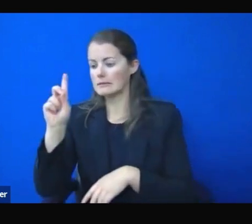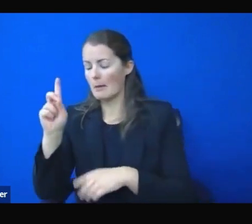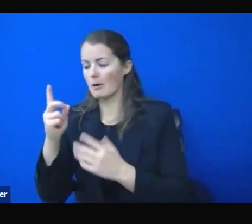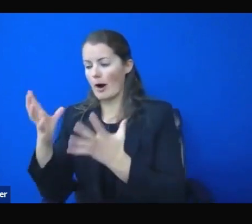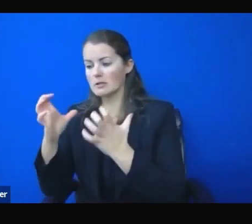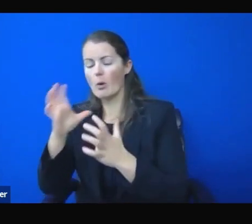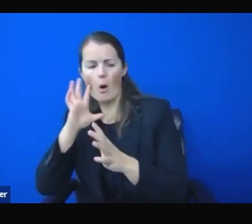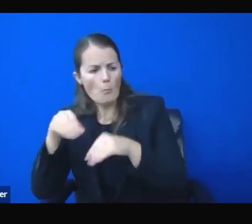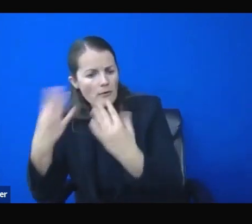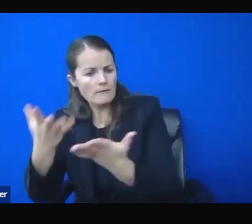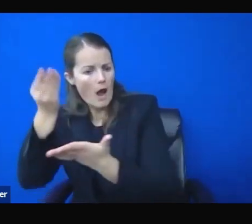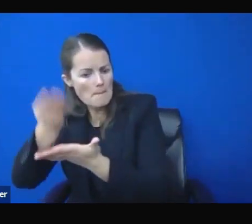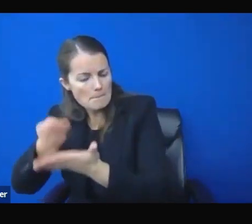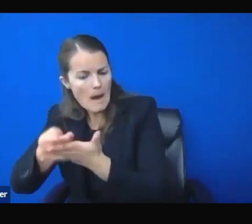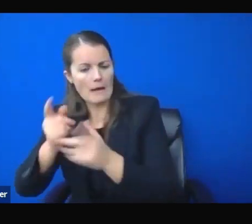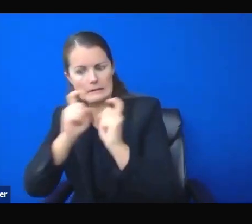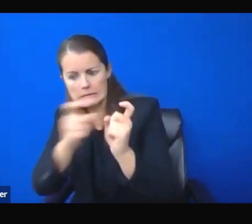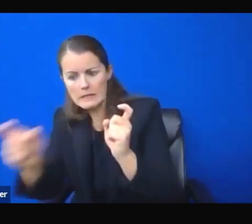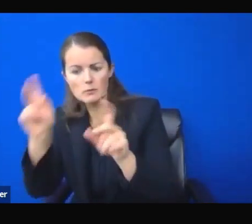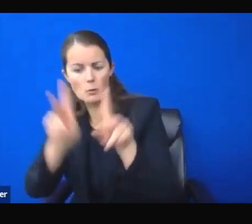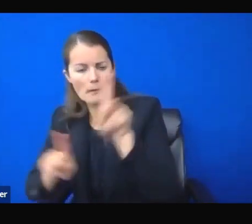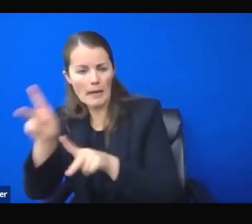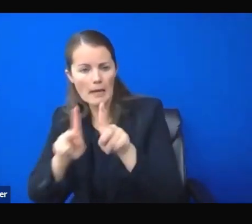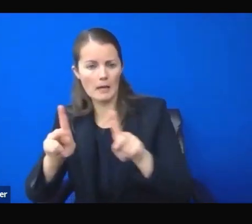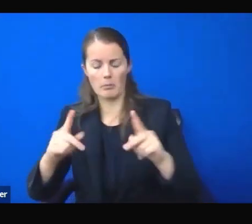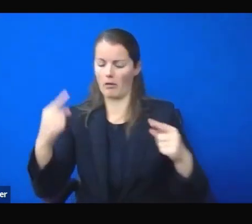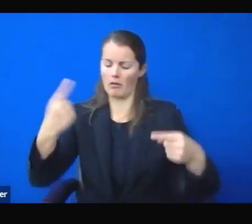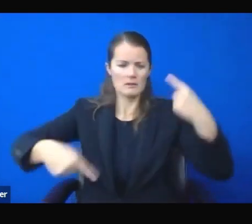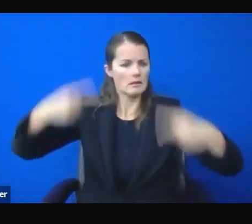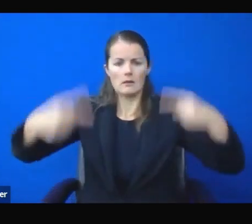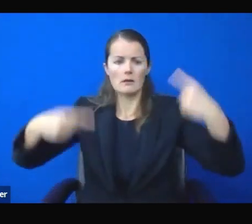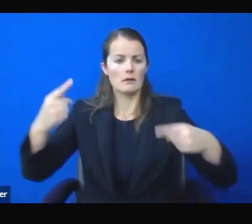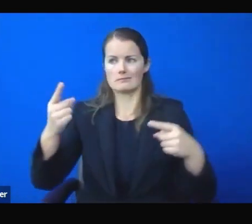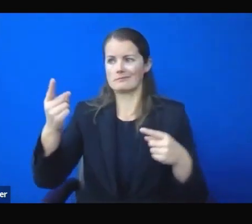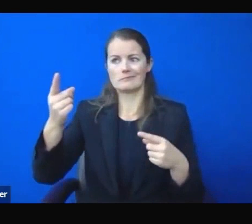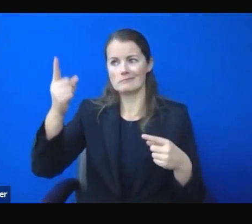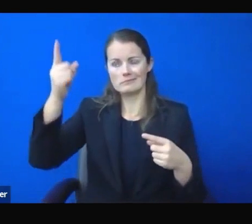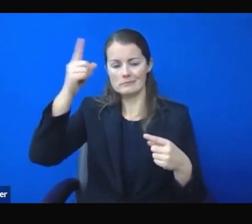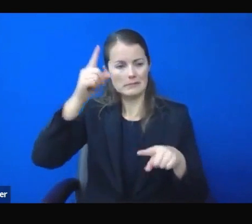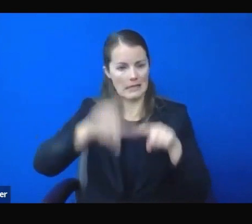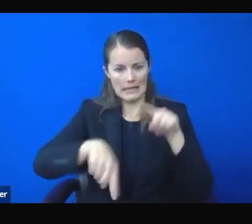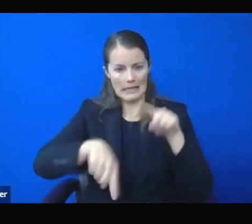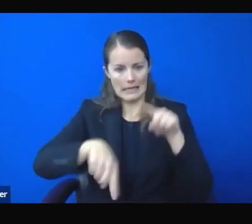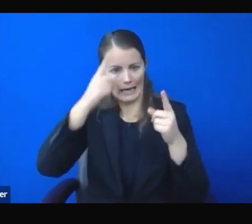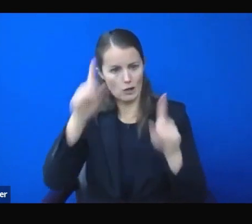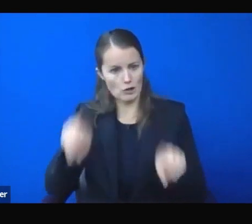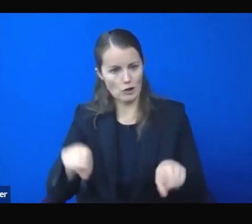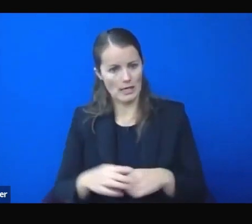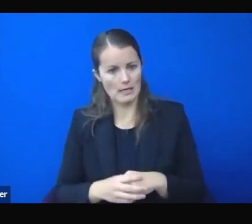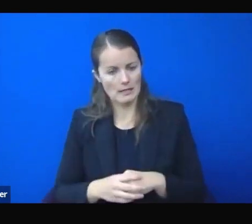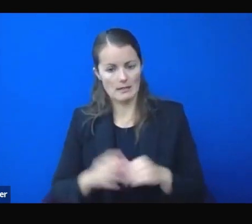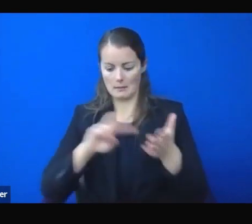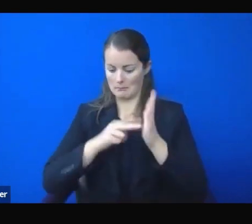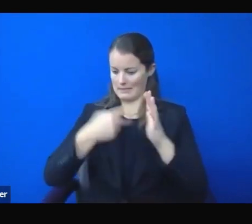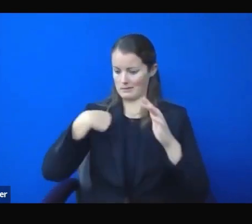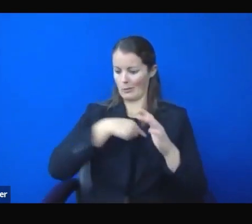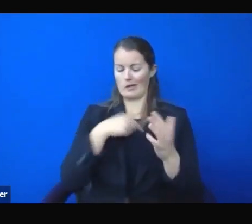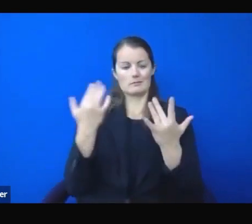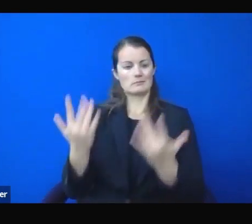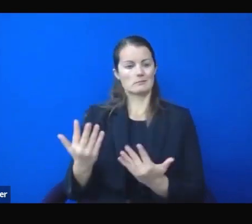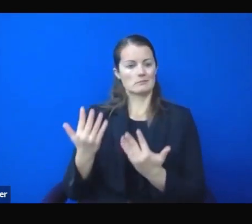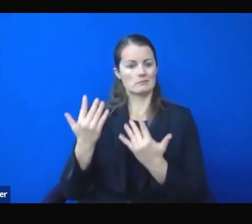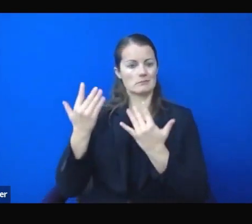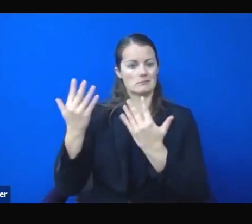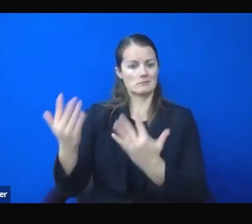a general philosophical objection to funding state and local governments. Because, again, this money goes out directly to those who are